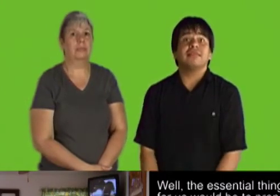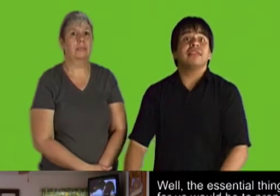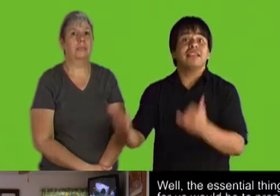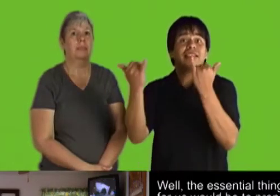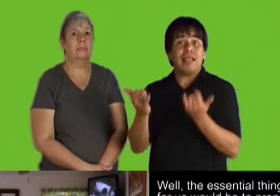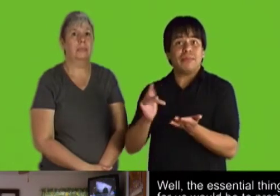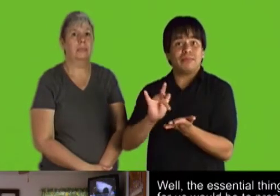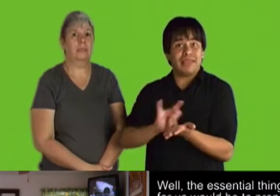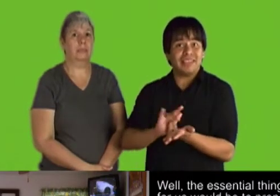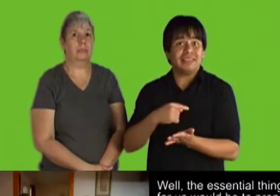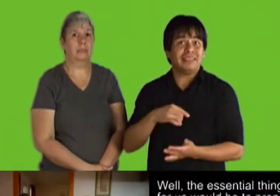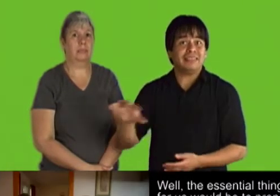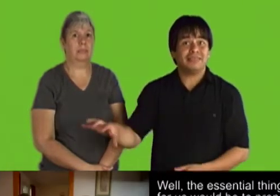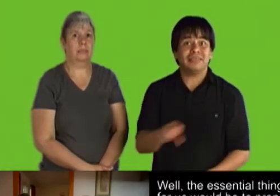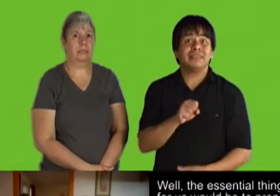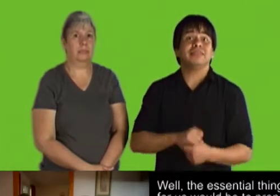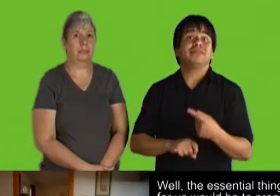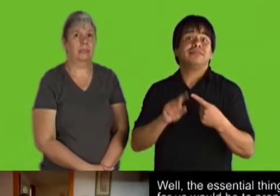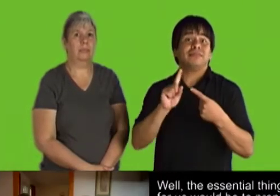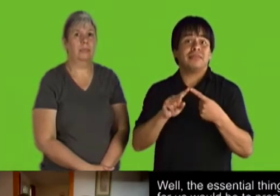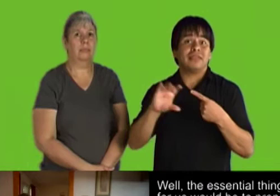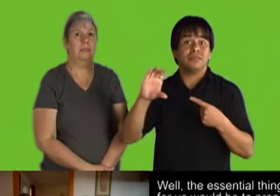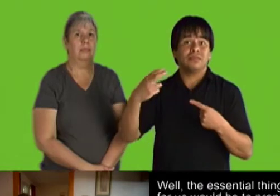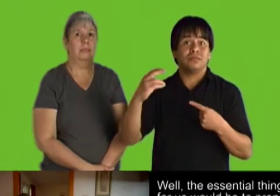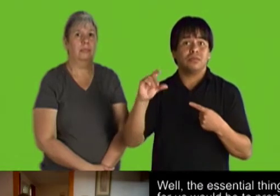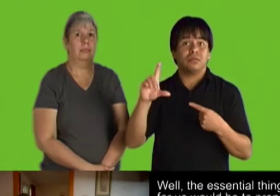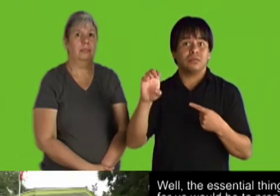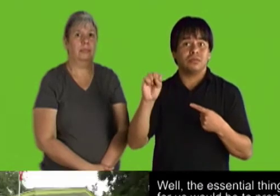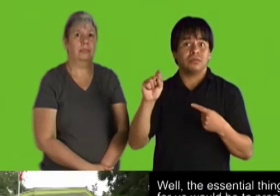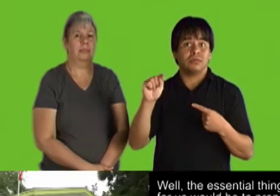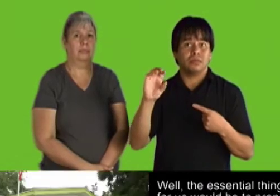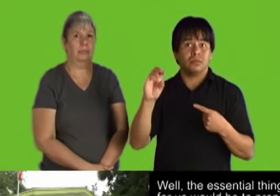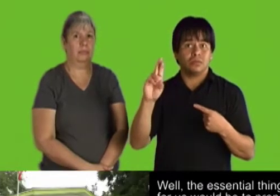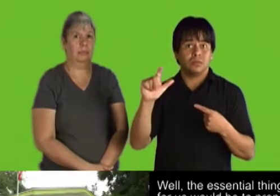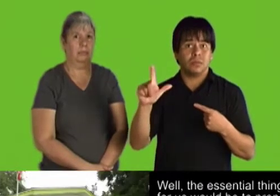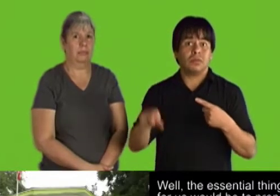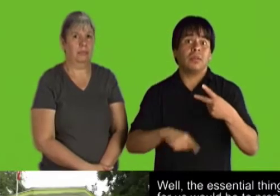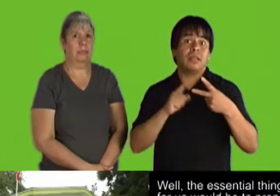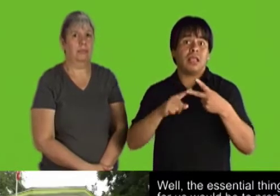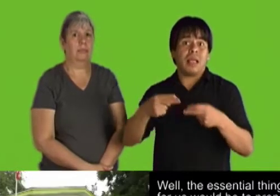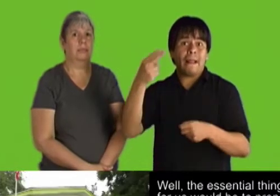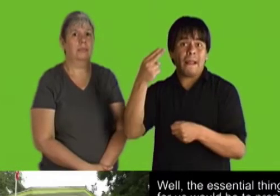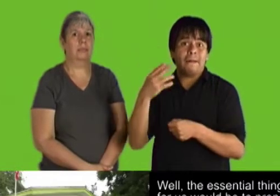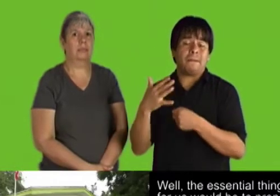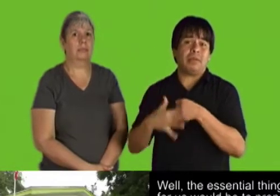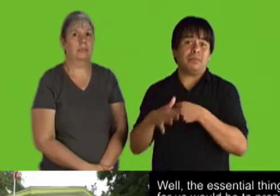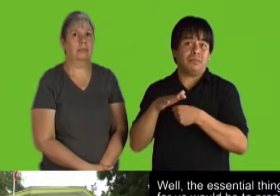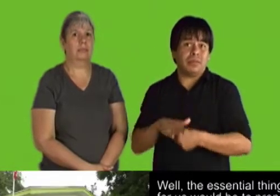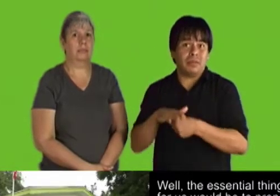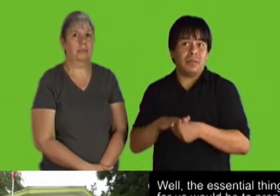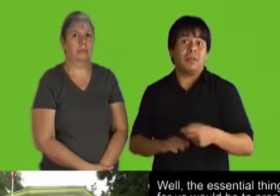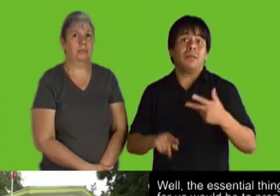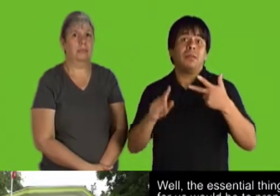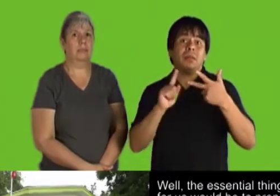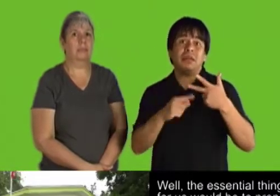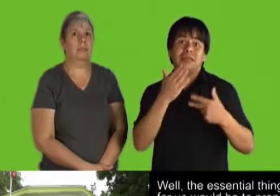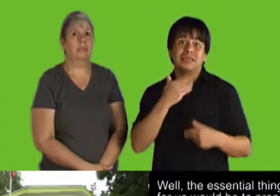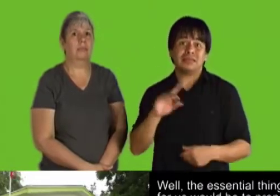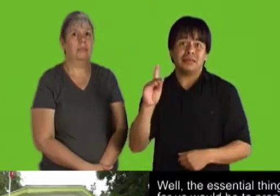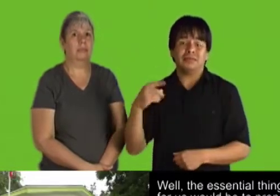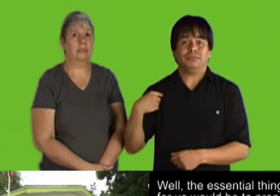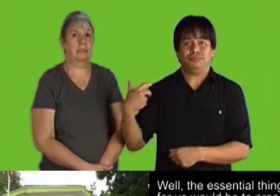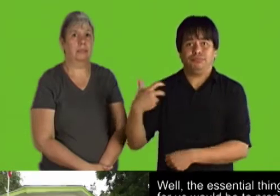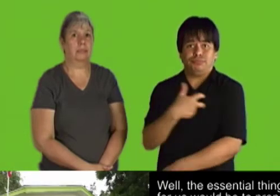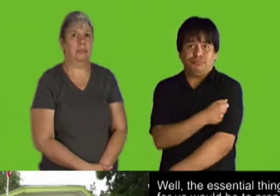Well, the essential things for us would be to prepare ourselves. Whether the sirens sound or not, prepare yourself